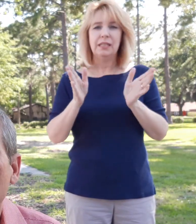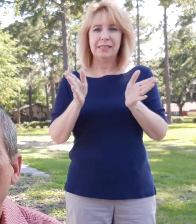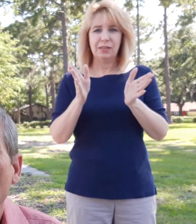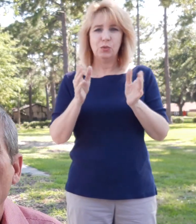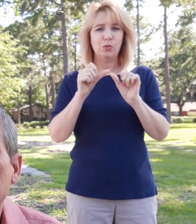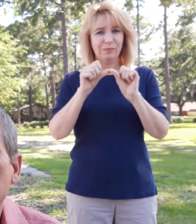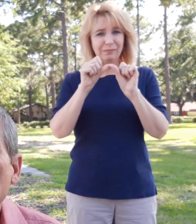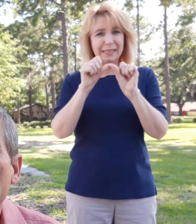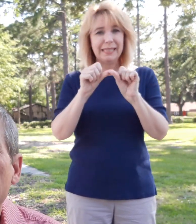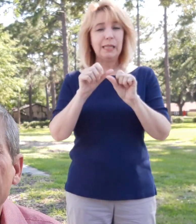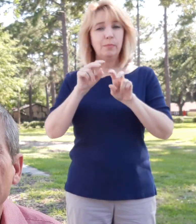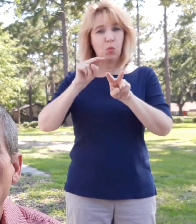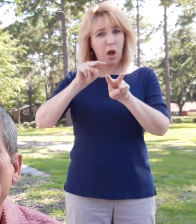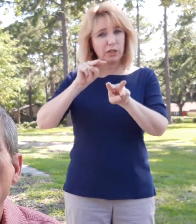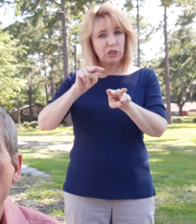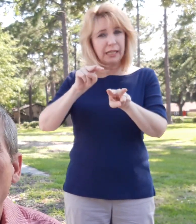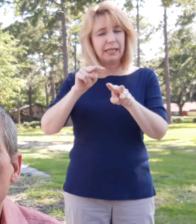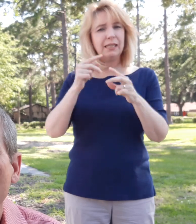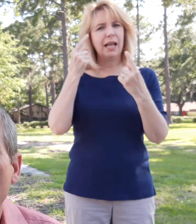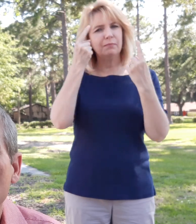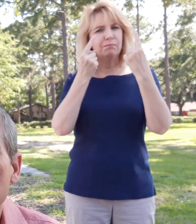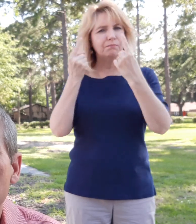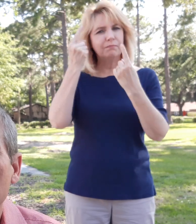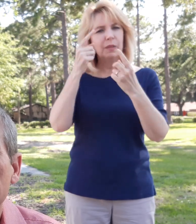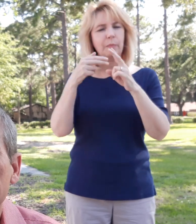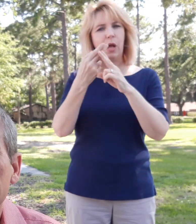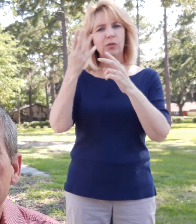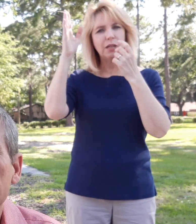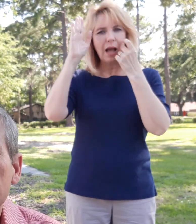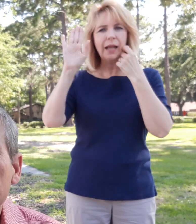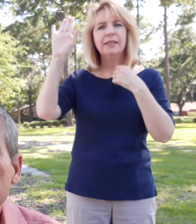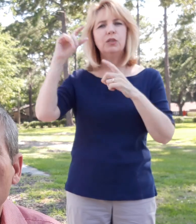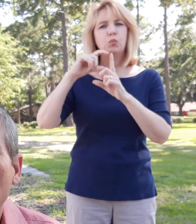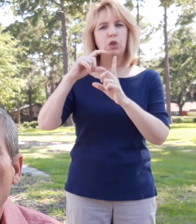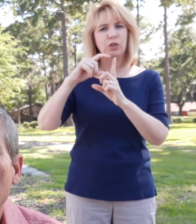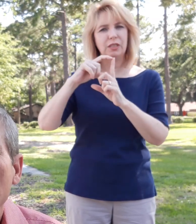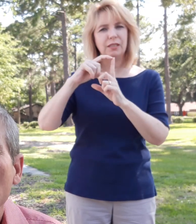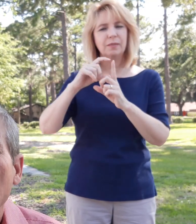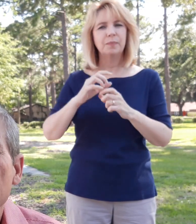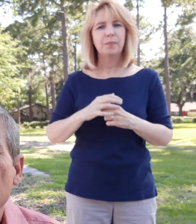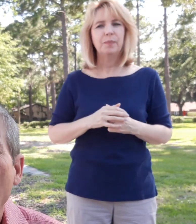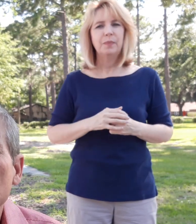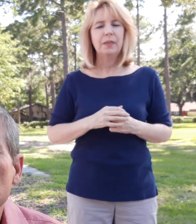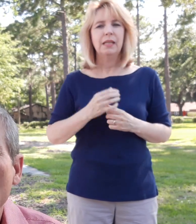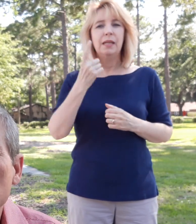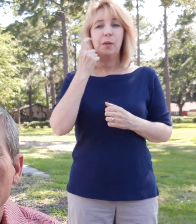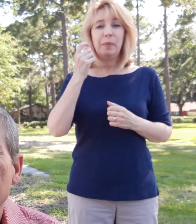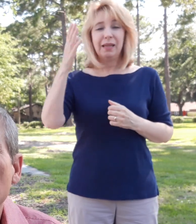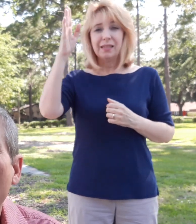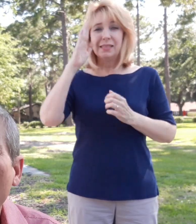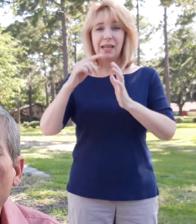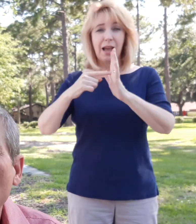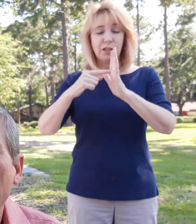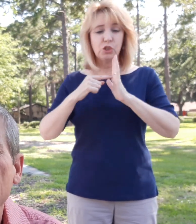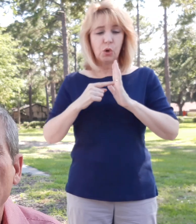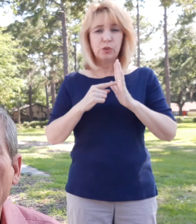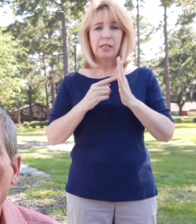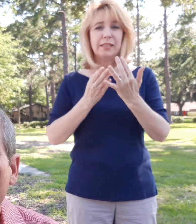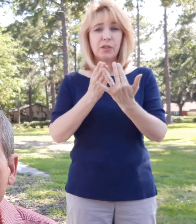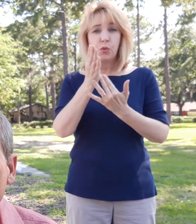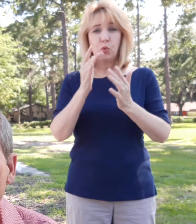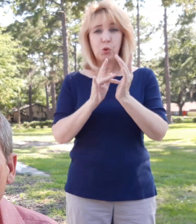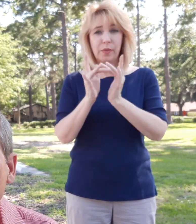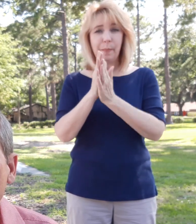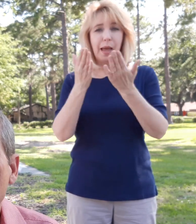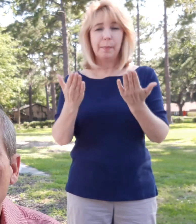and to keep thinking about God's words. Because God shows us all throughout the